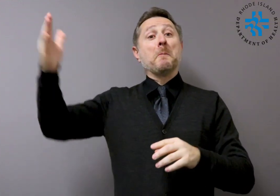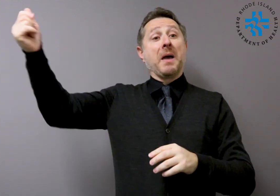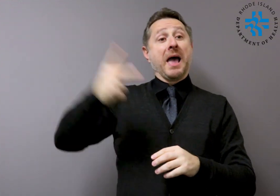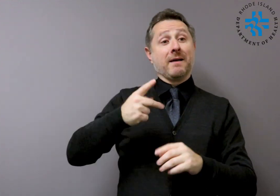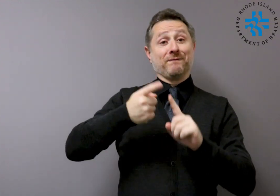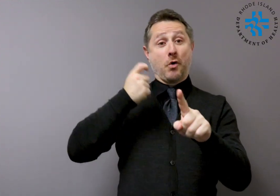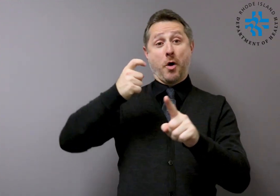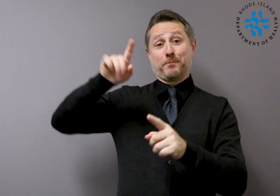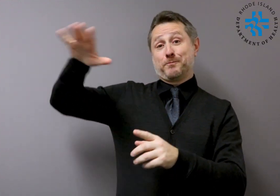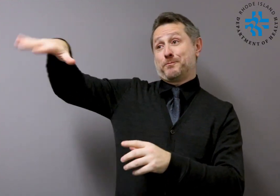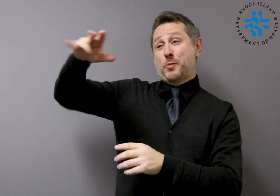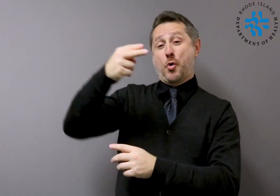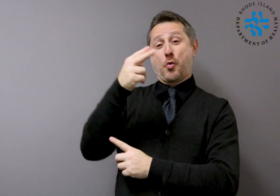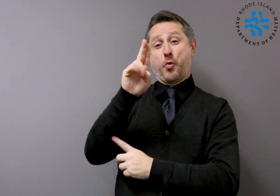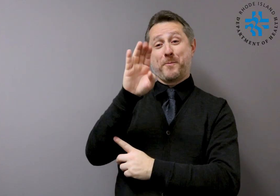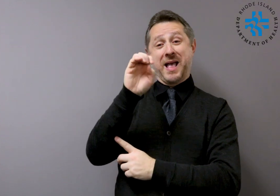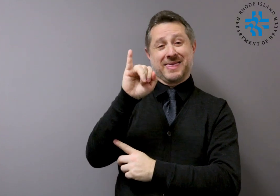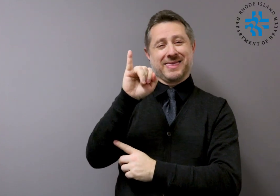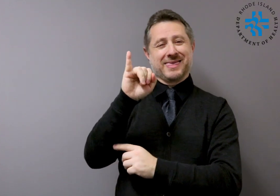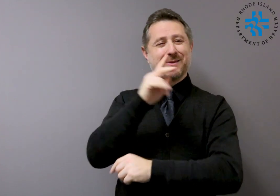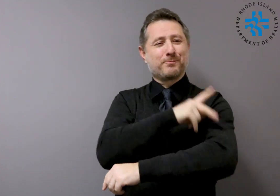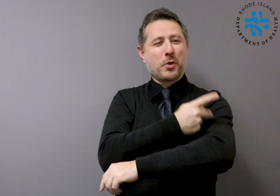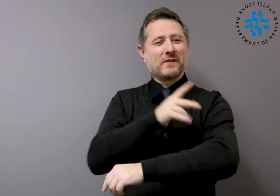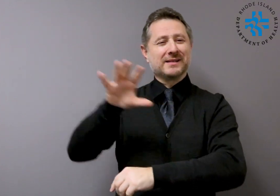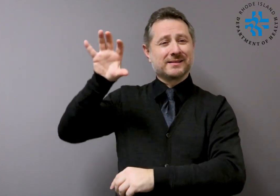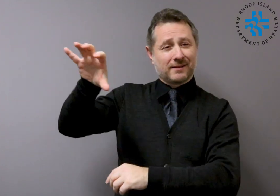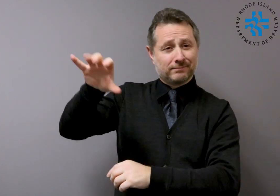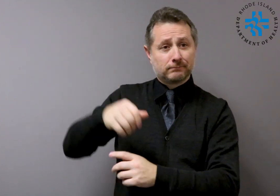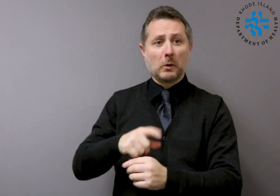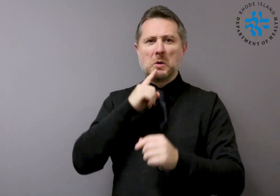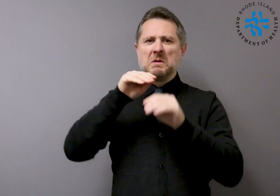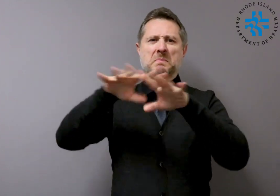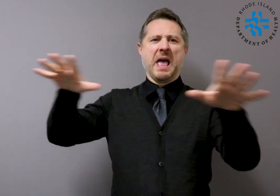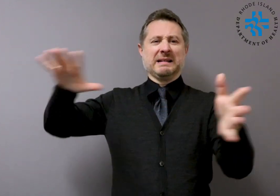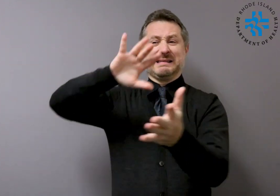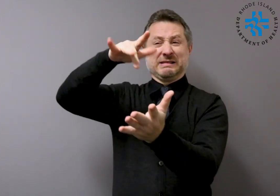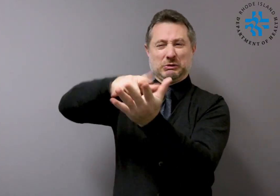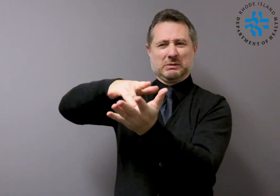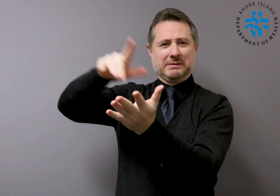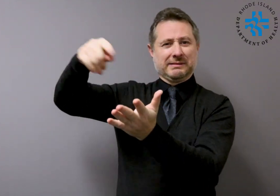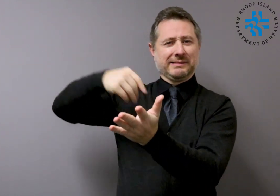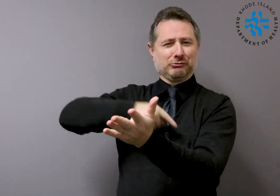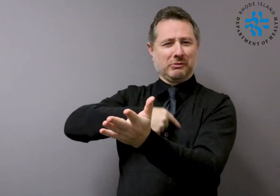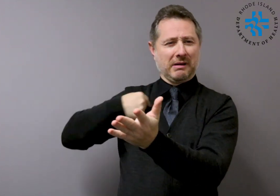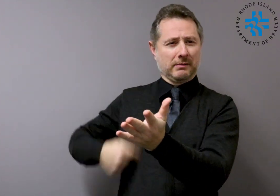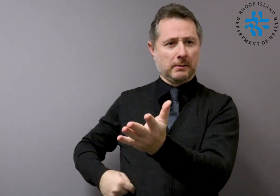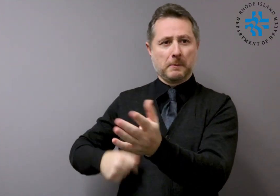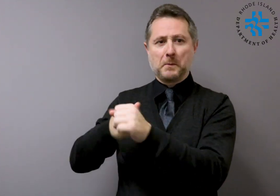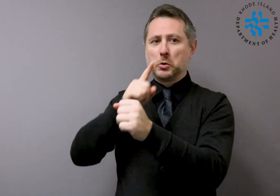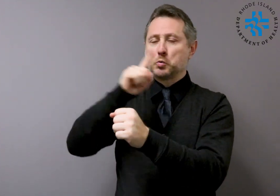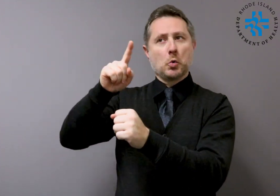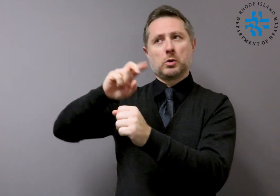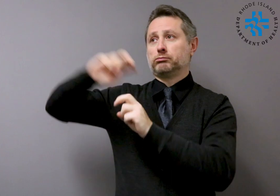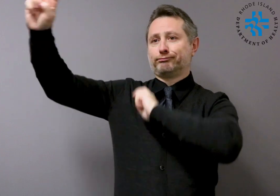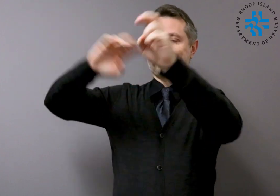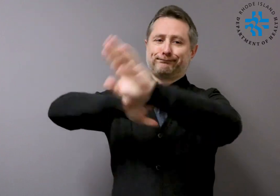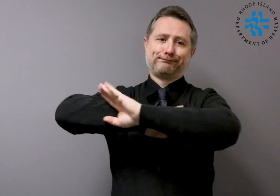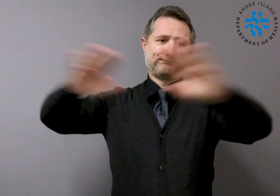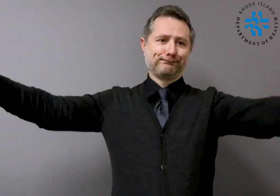airport. People who are symptomatic are being isolated near their arrival airport. People who are not coming from